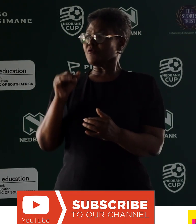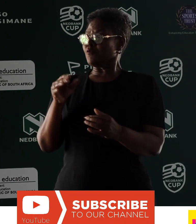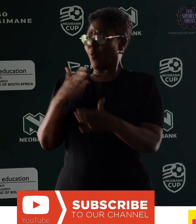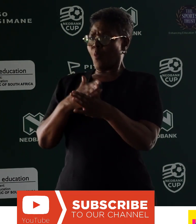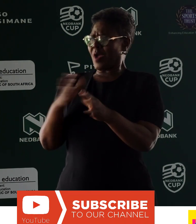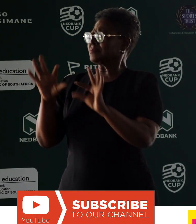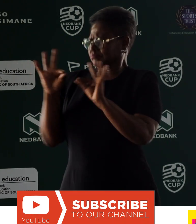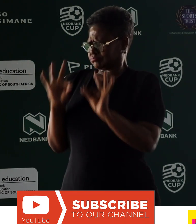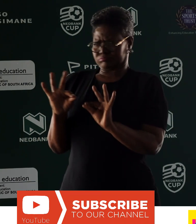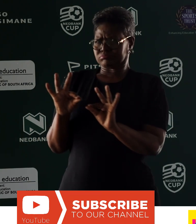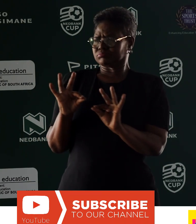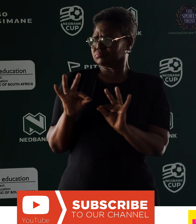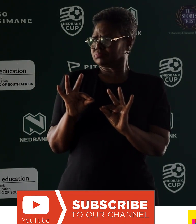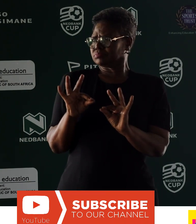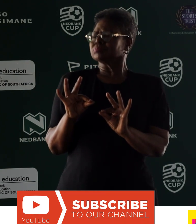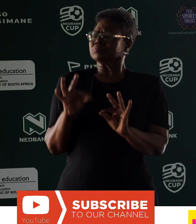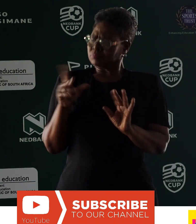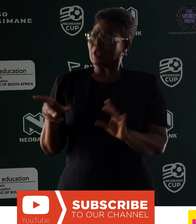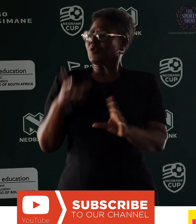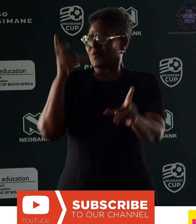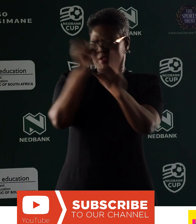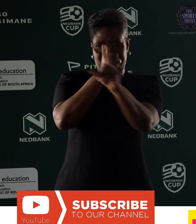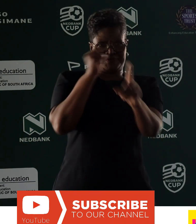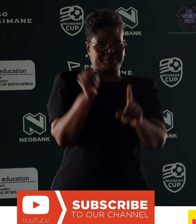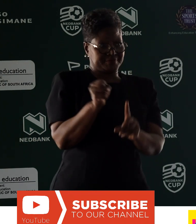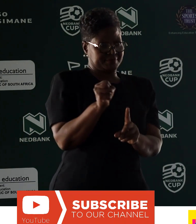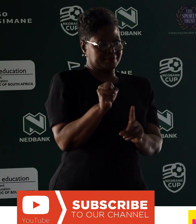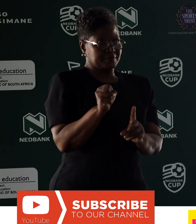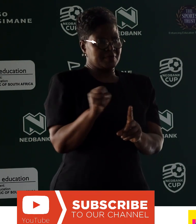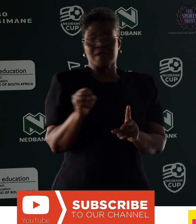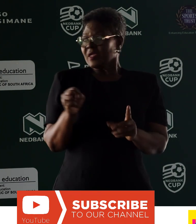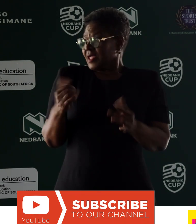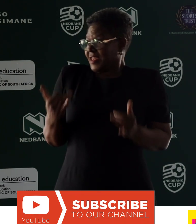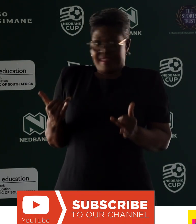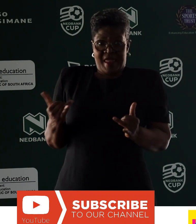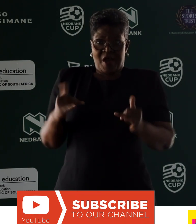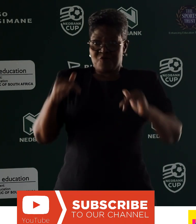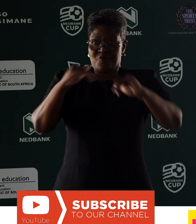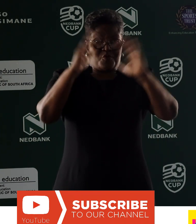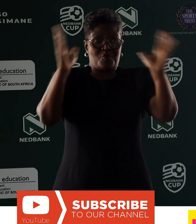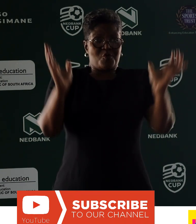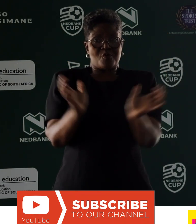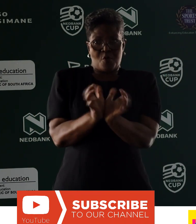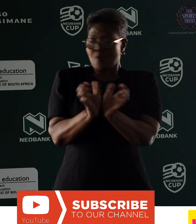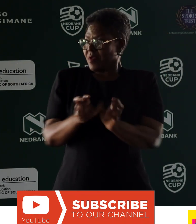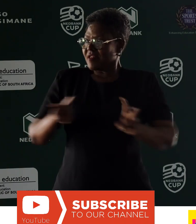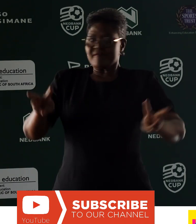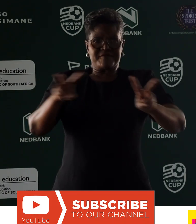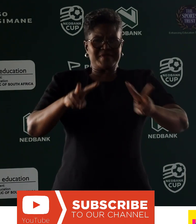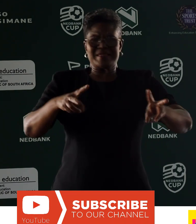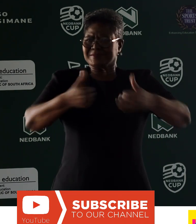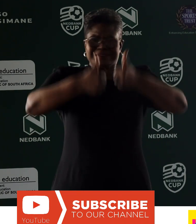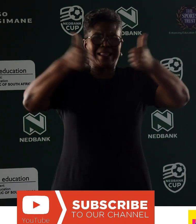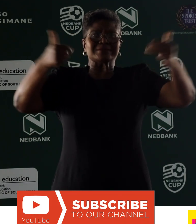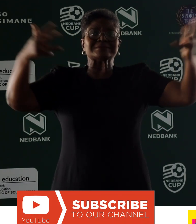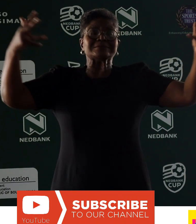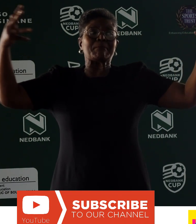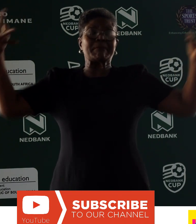with your parroquia, they've achieved. Now we're a global village. The challenge is big.